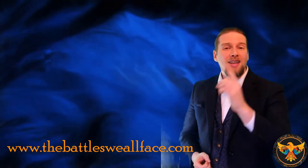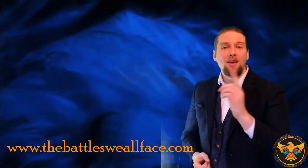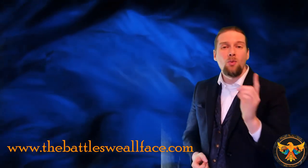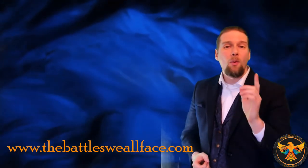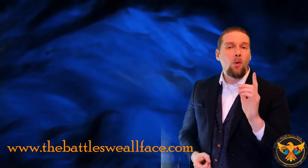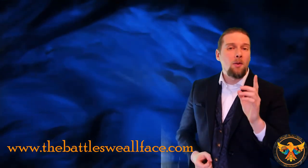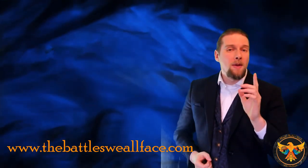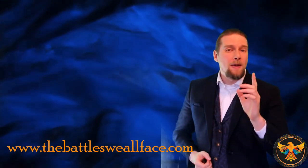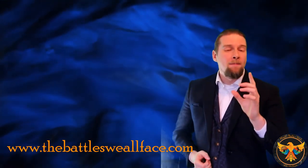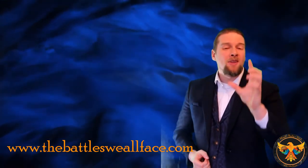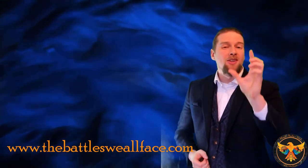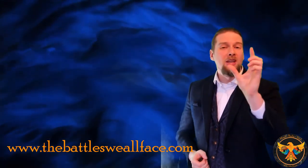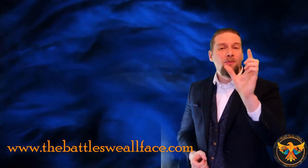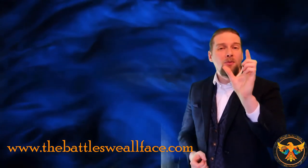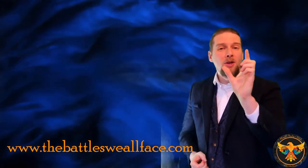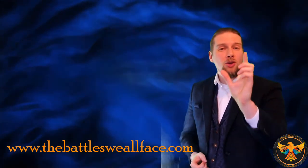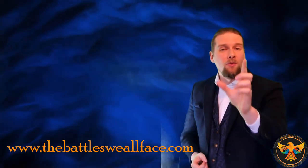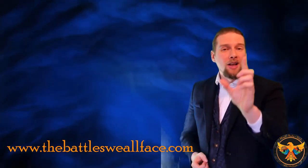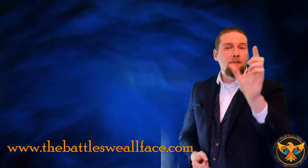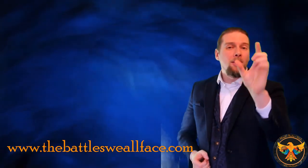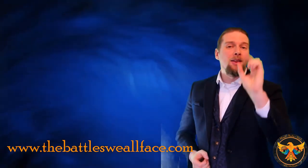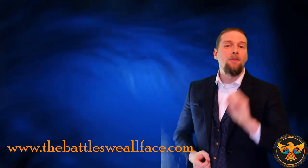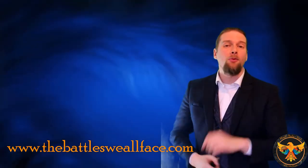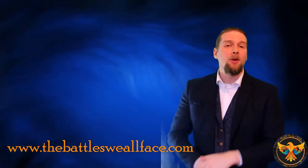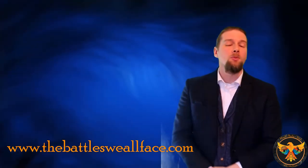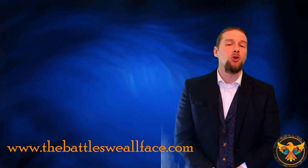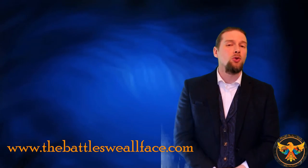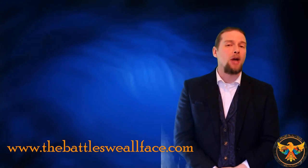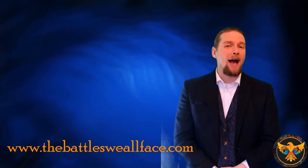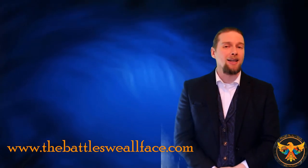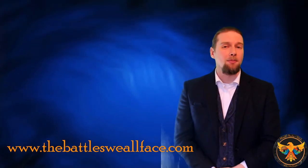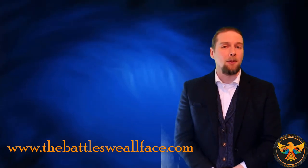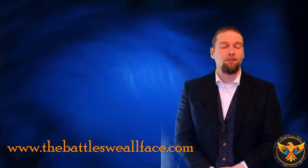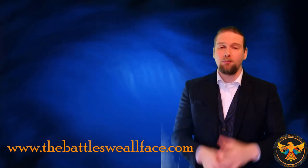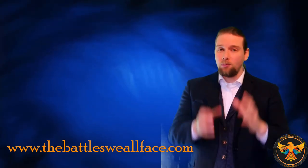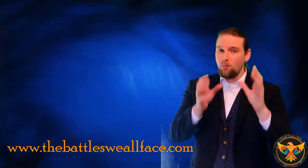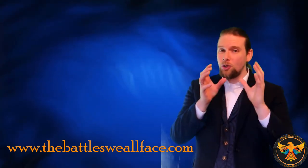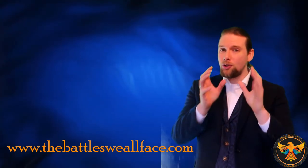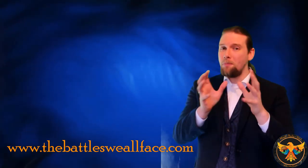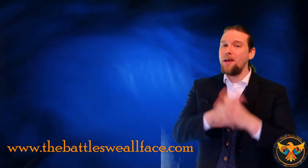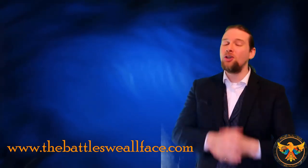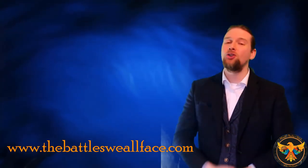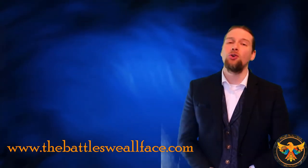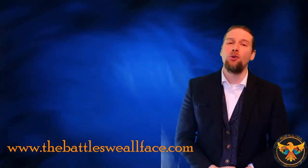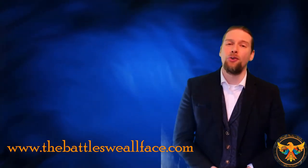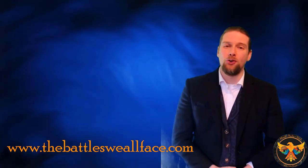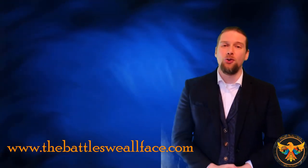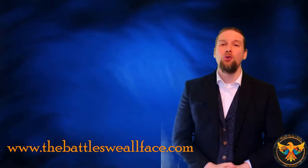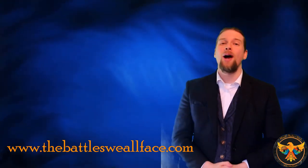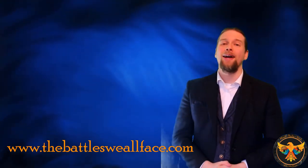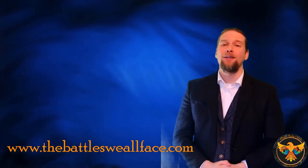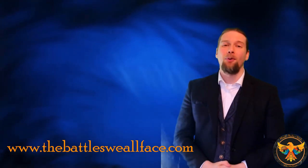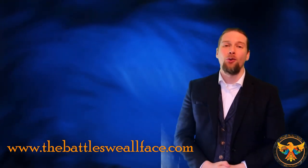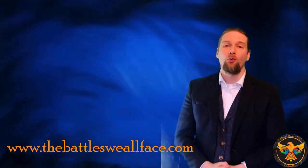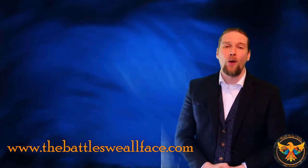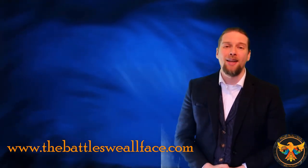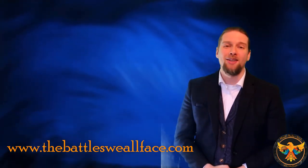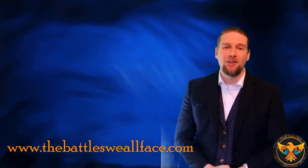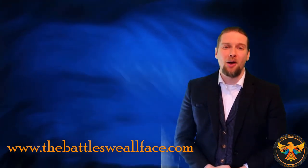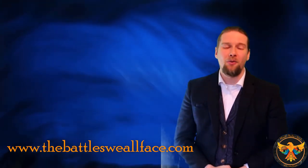and getting where we want to be is the information available and the information we choose to act upon. So make sure that you act upon the right stuff.